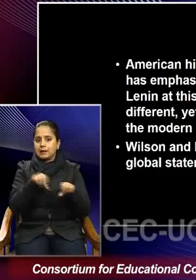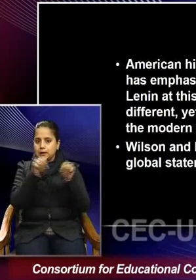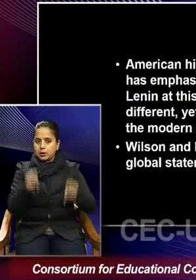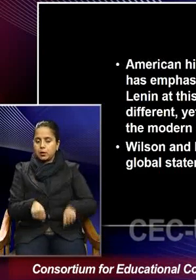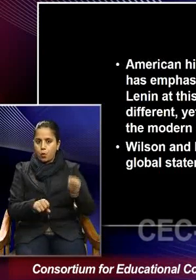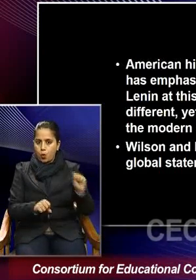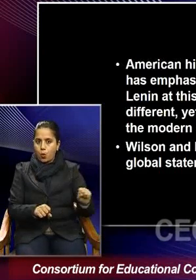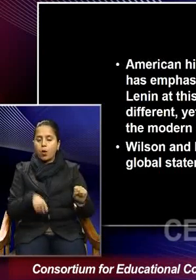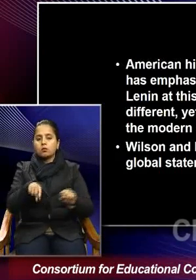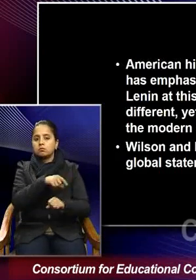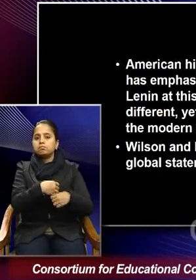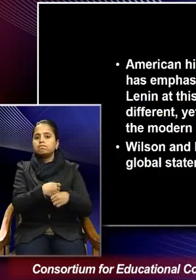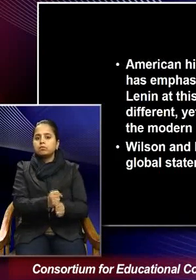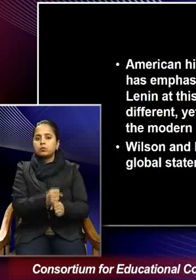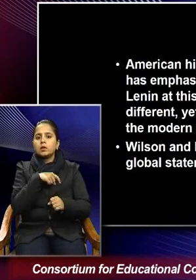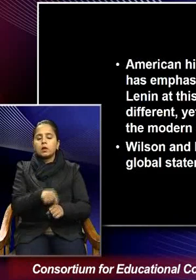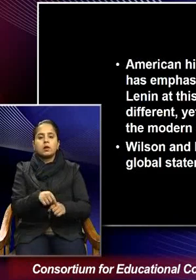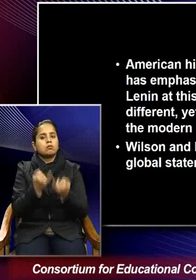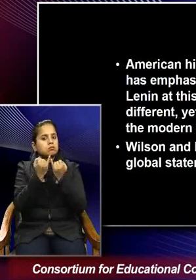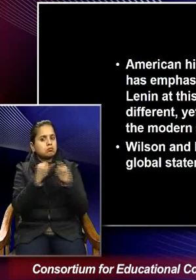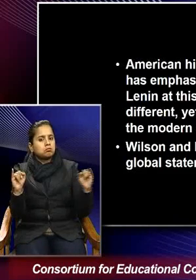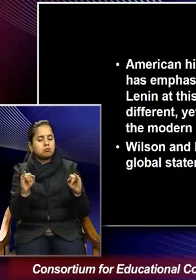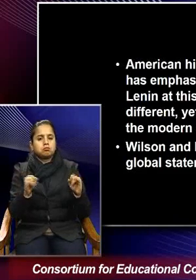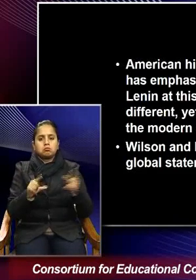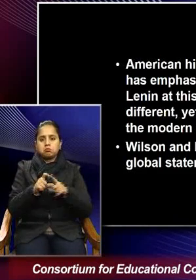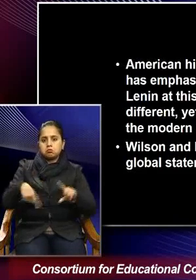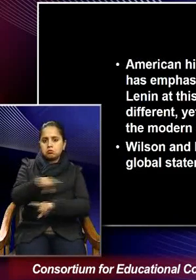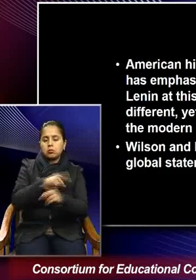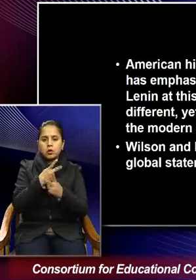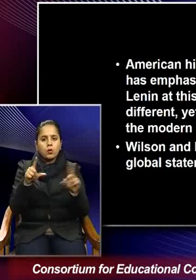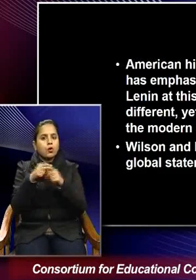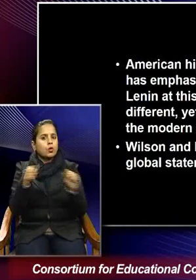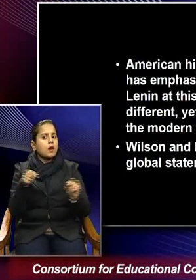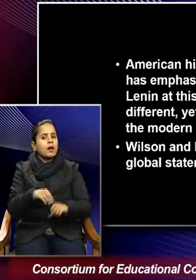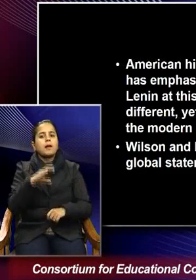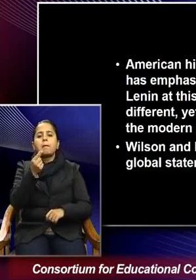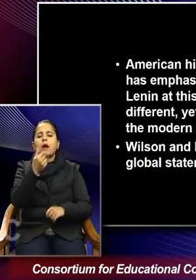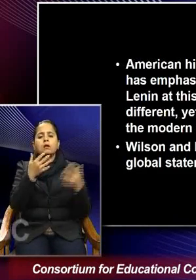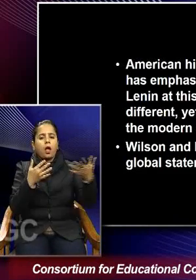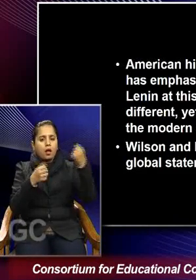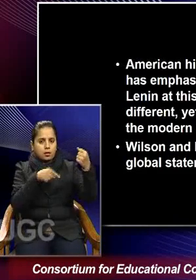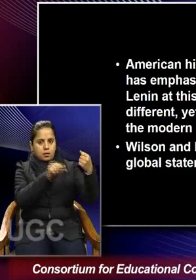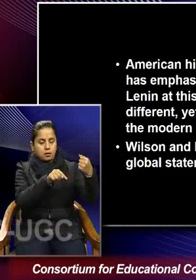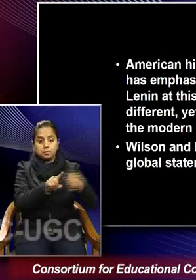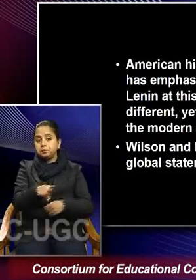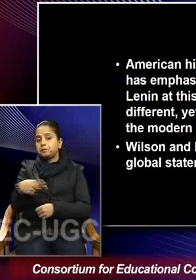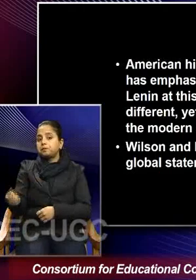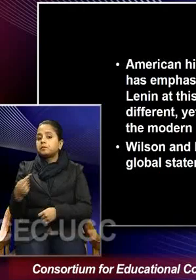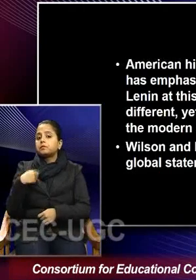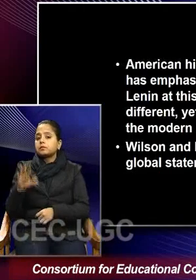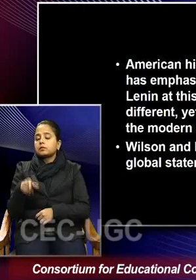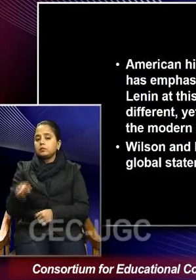premised on capitalism, liberal democratic system premised on capitalism. On the other hand, we have